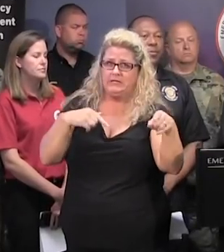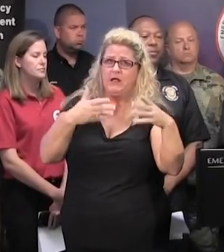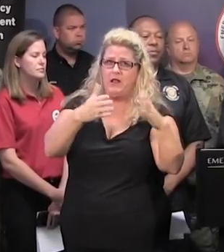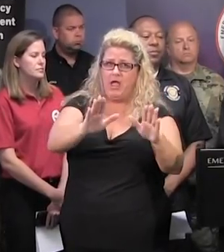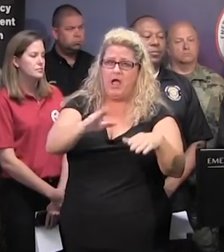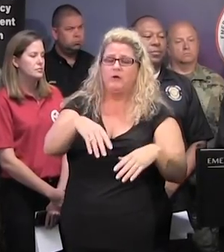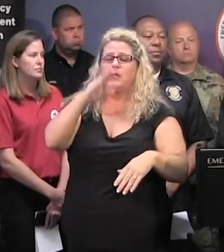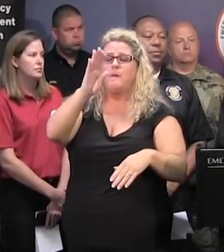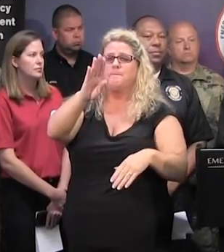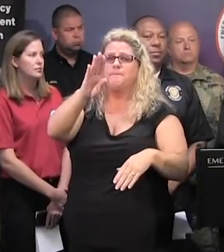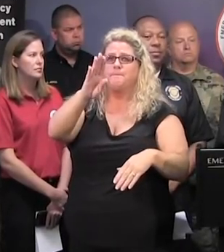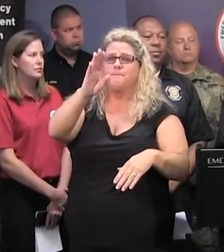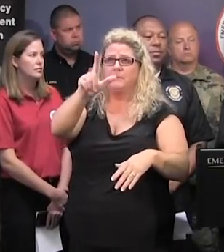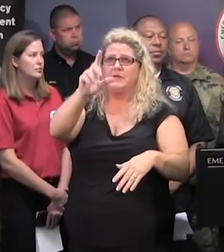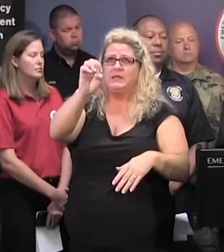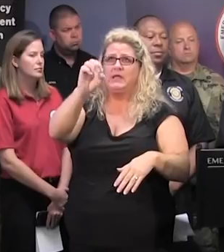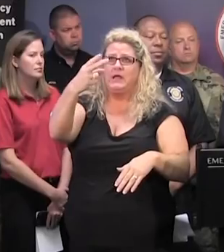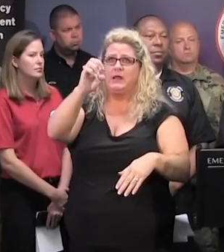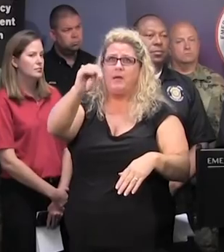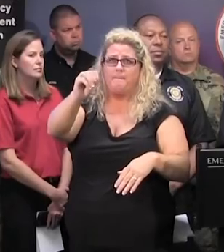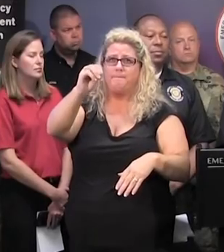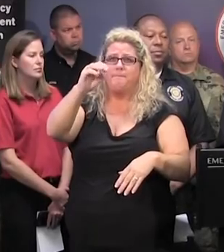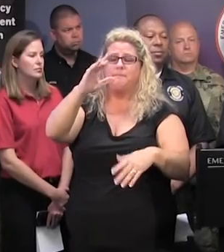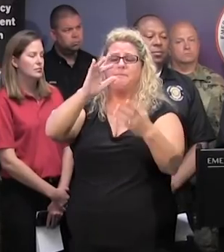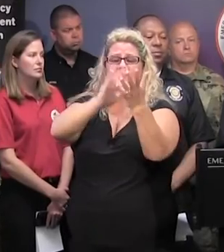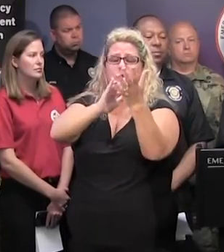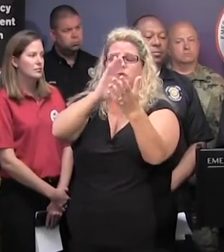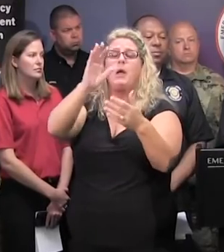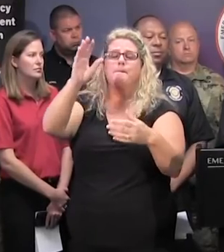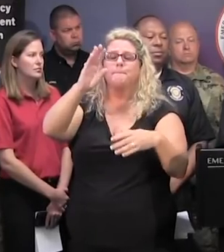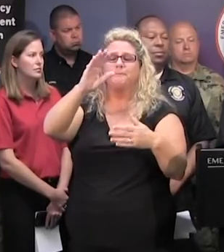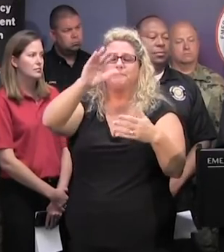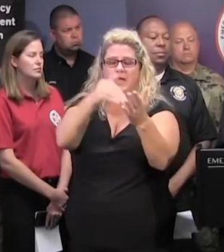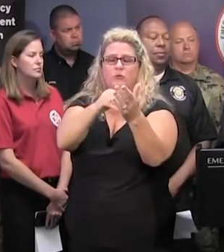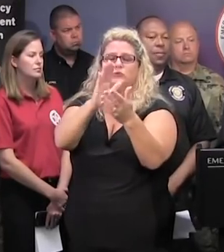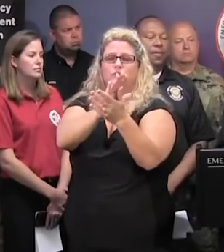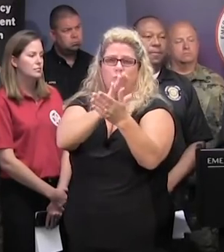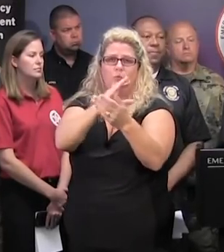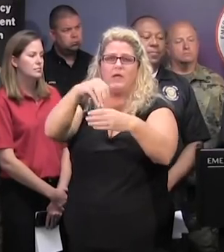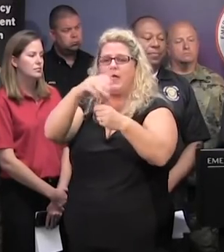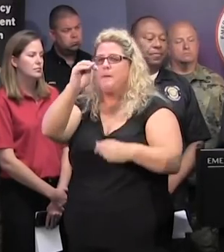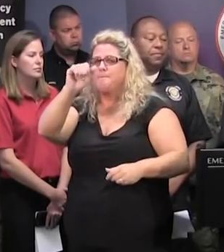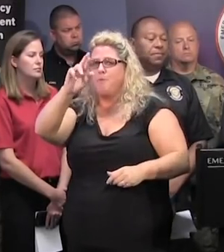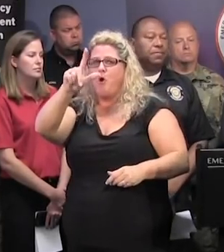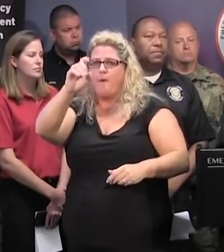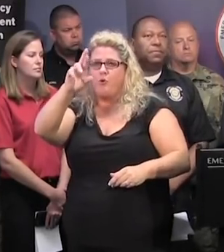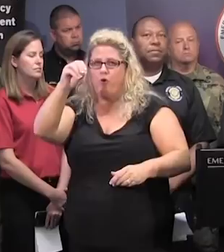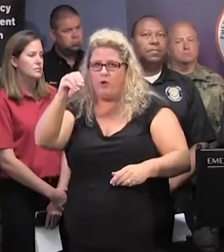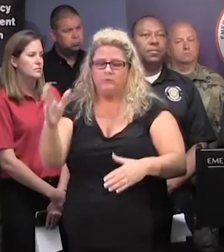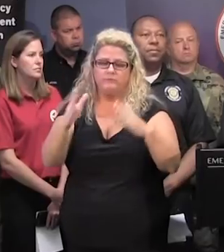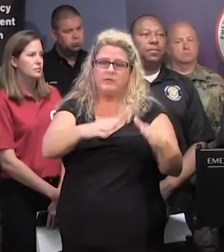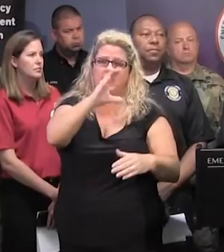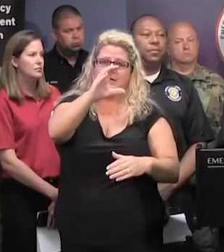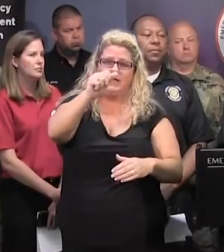Blenheim Elementary and Middle School in Marlboro County, Canes Bay High School in Berkeley